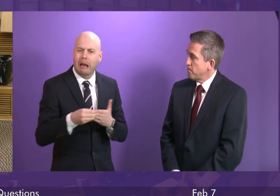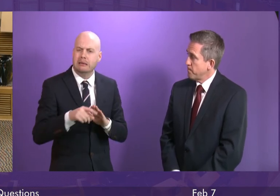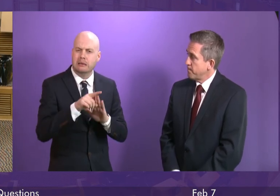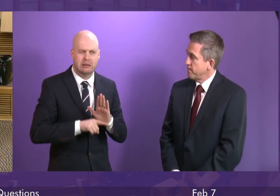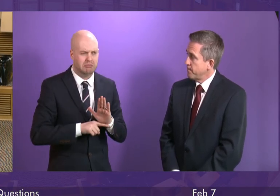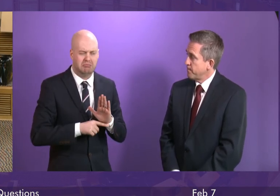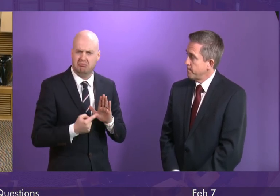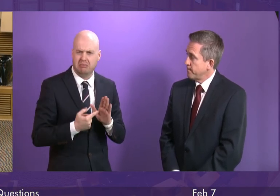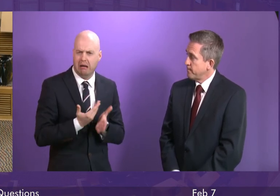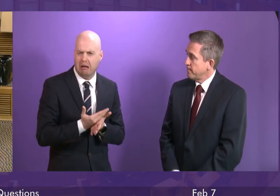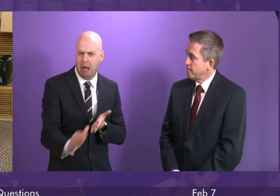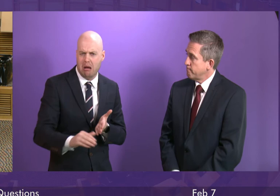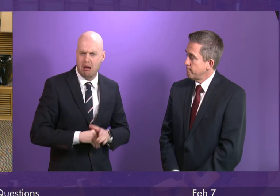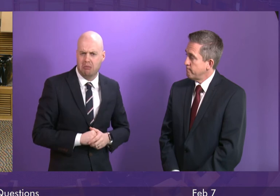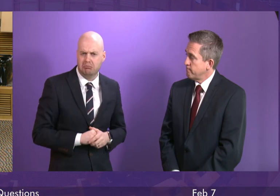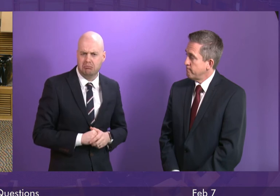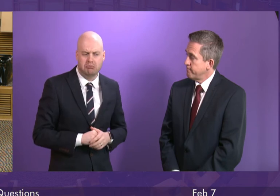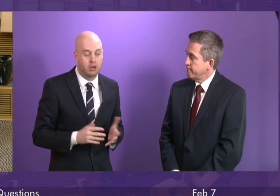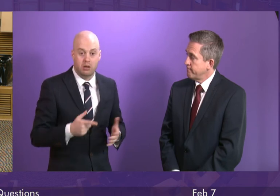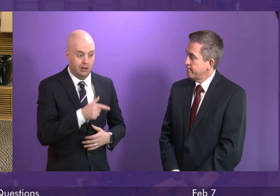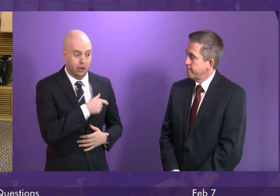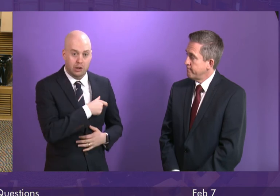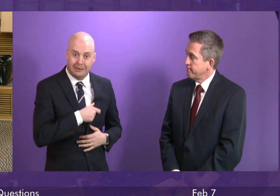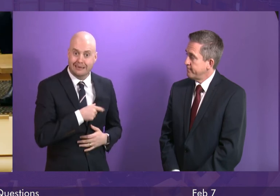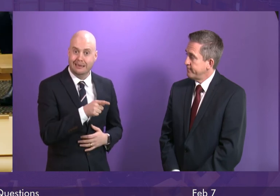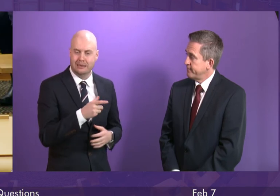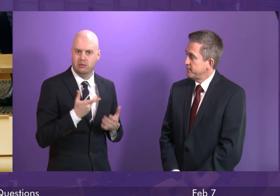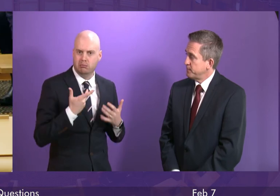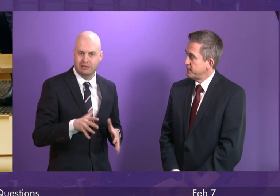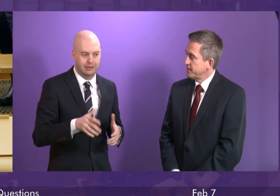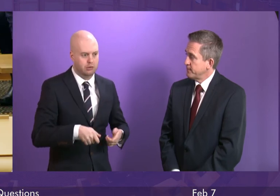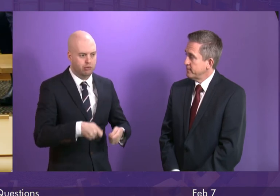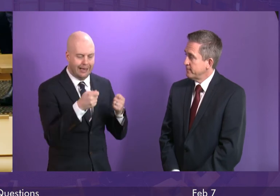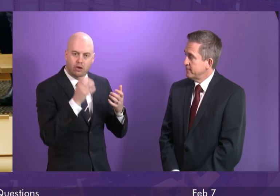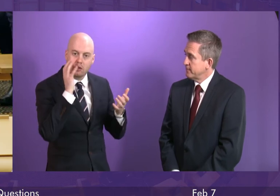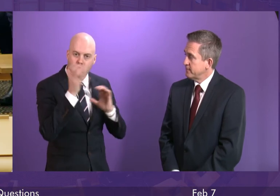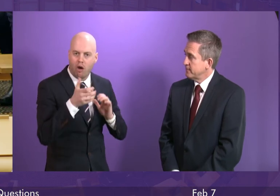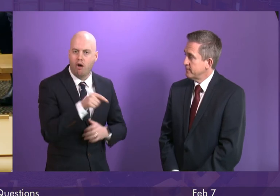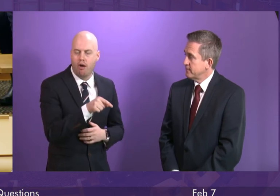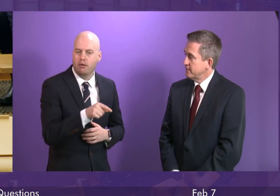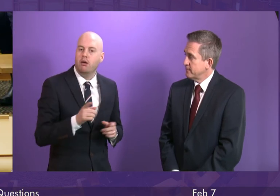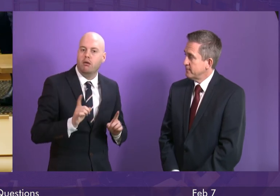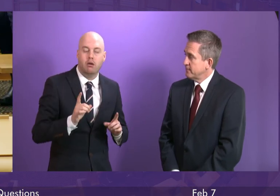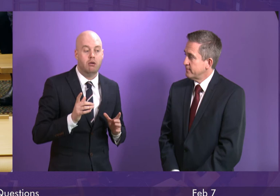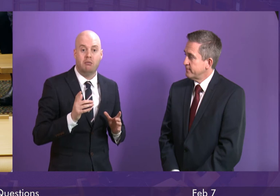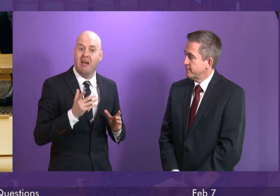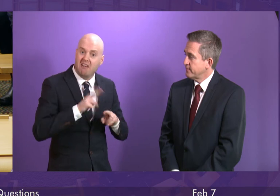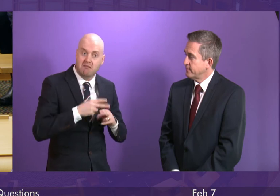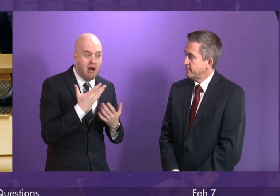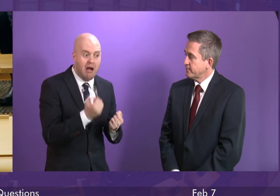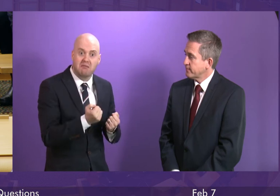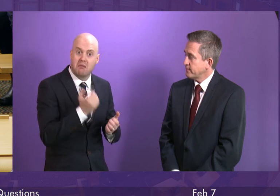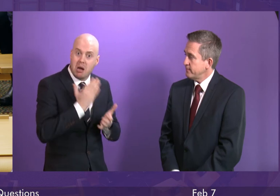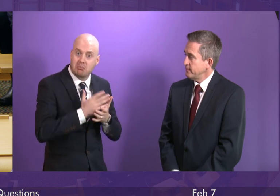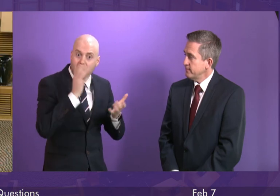there's any whatsoever but the Committee has raised a concern that there might be in which circumstance I will look very carefully at